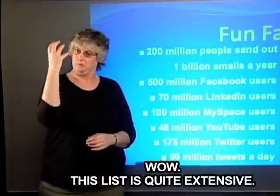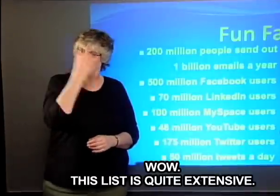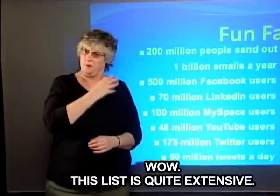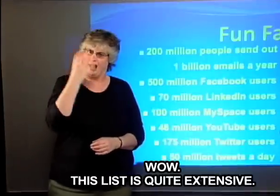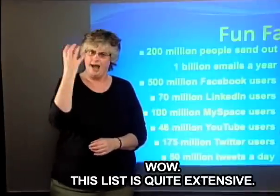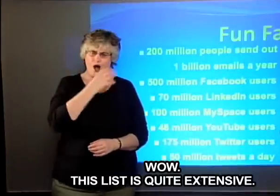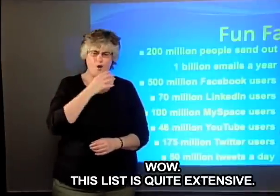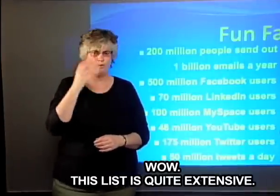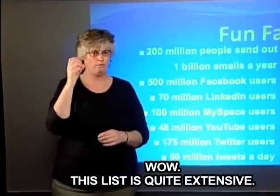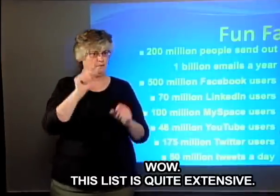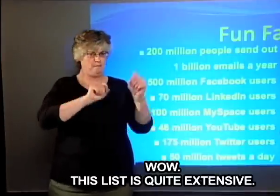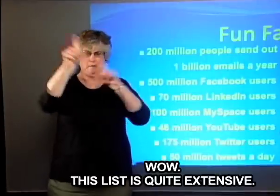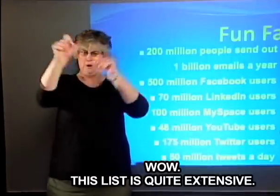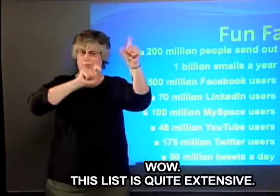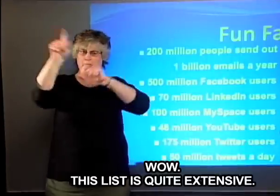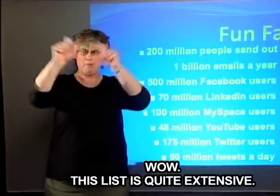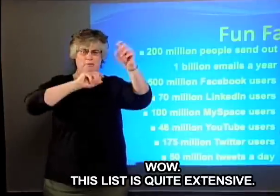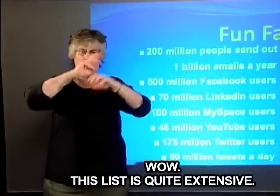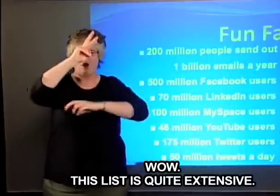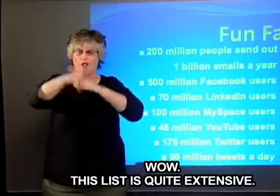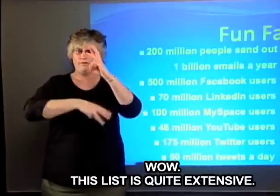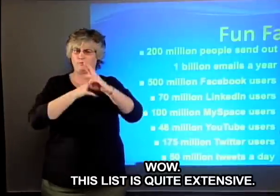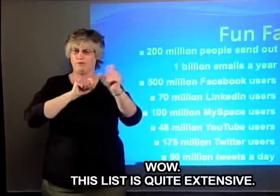Wow. This list is quite extensive.